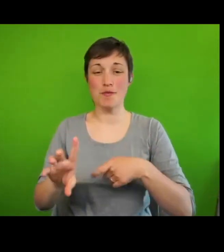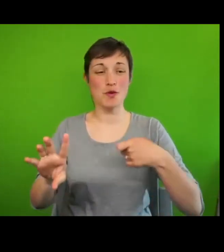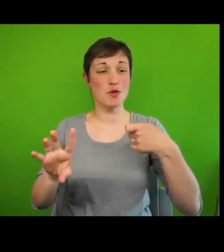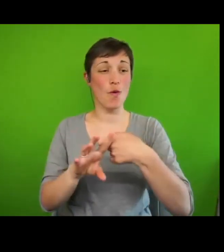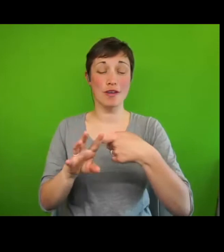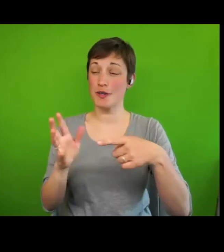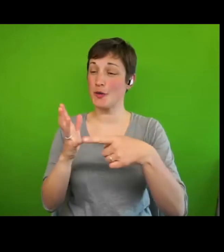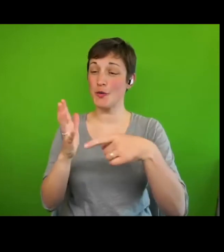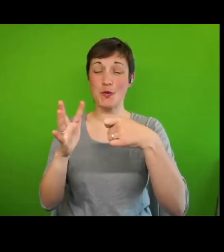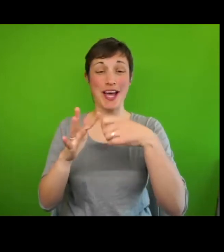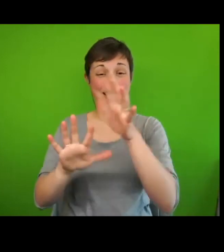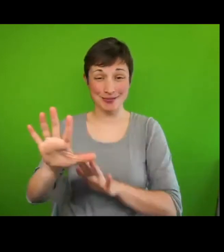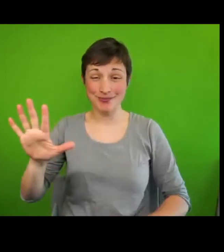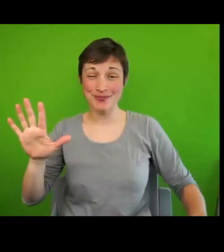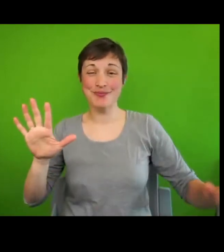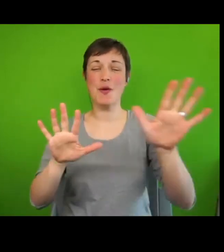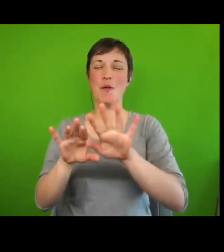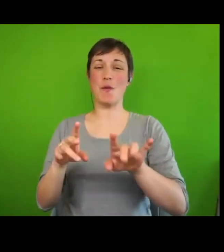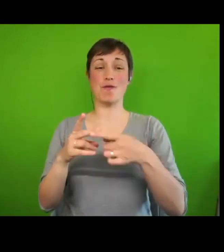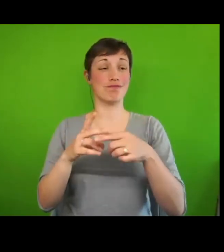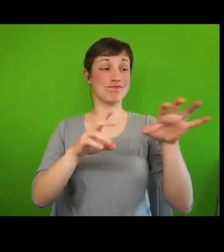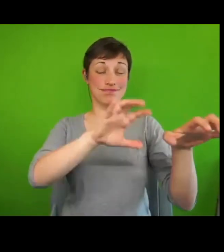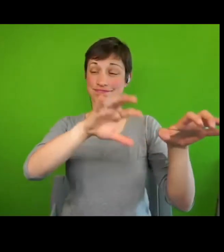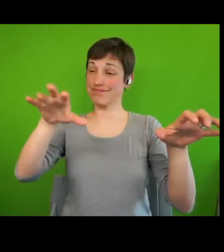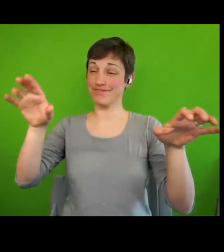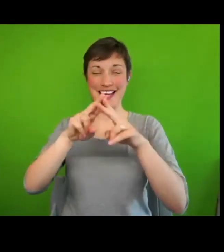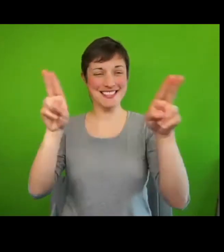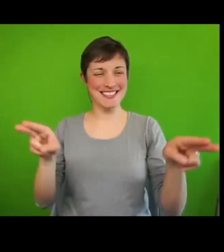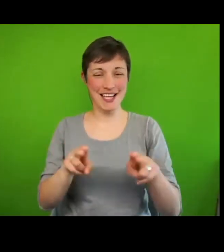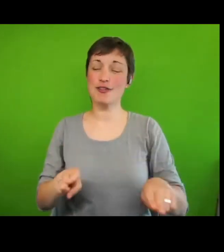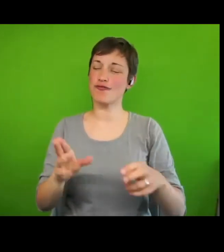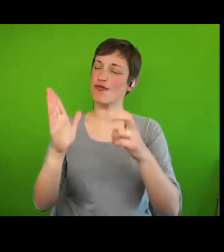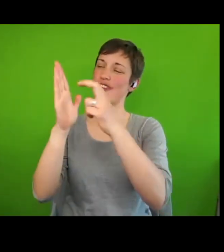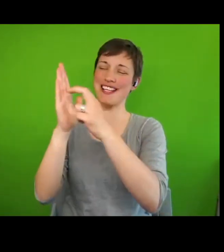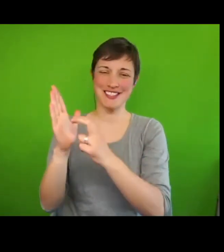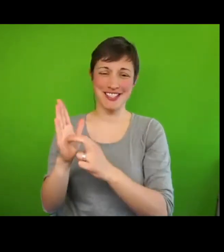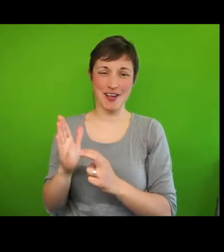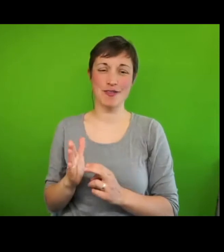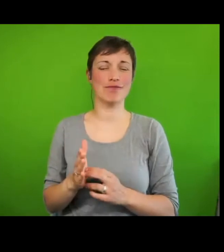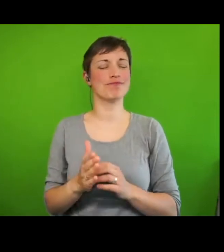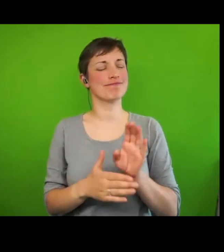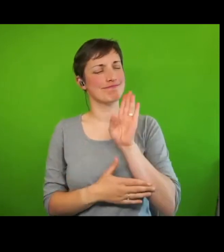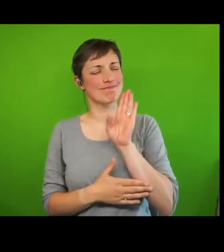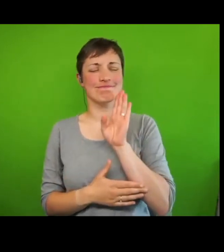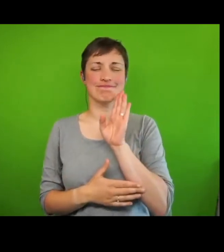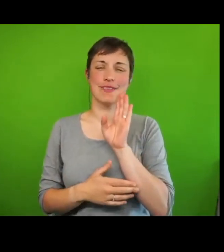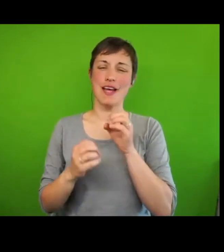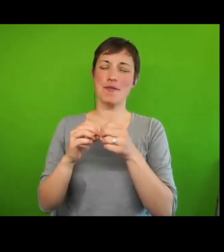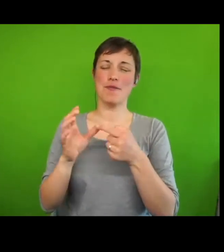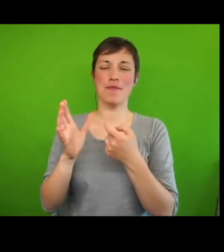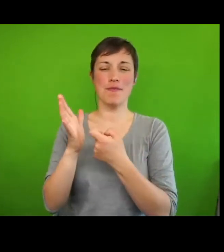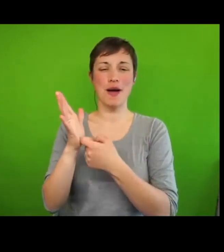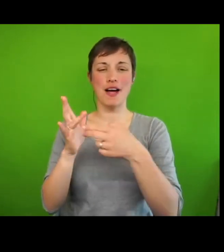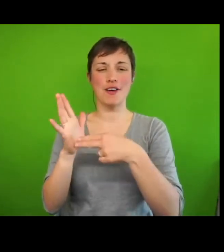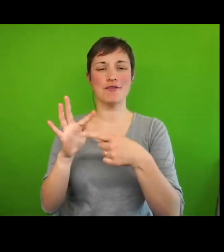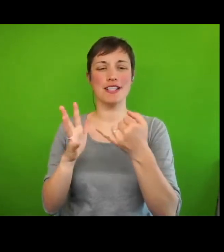UK and even from other countries have registered to hear Baroness Lister address us this evening.